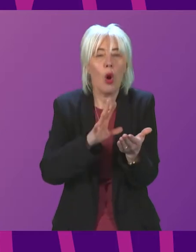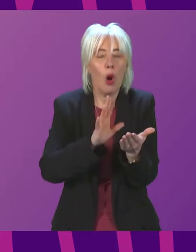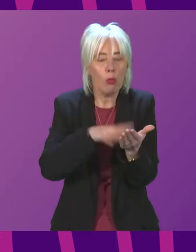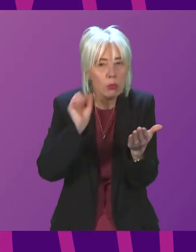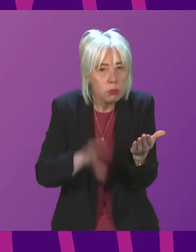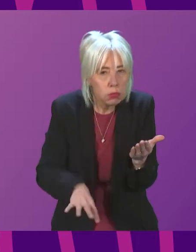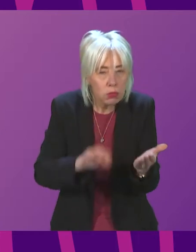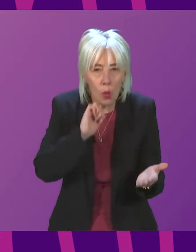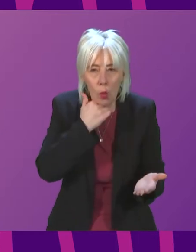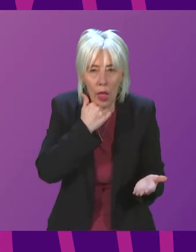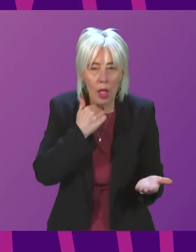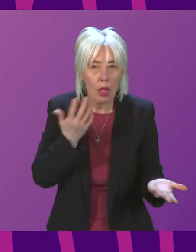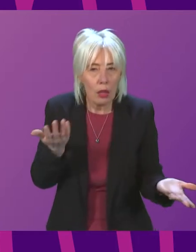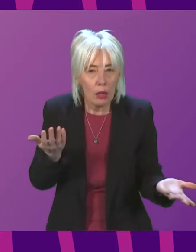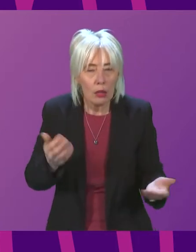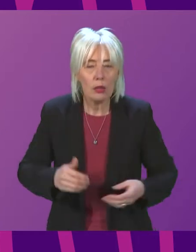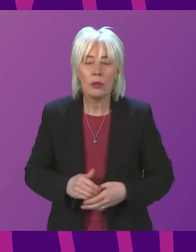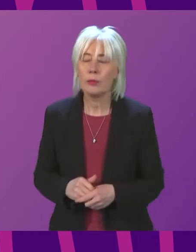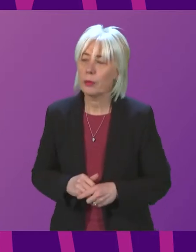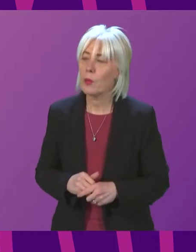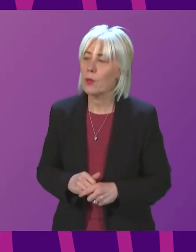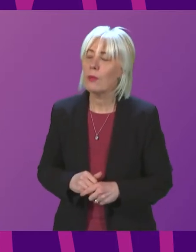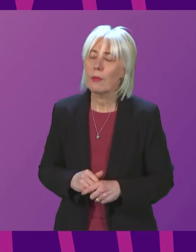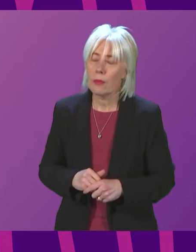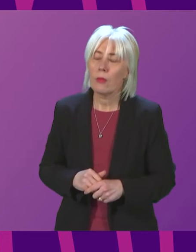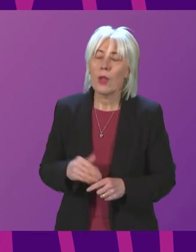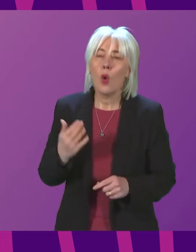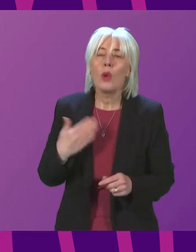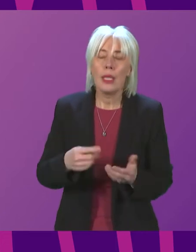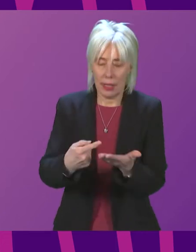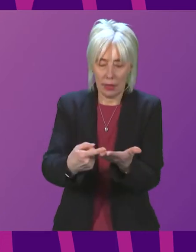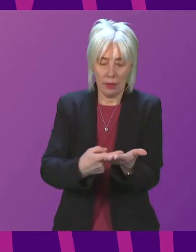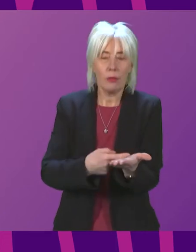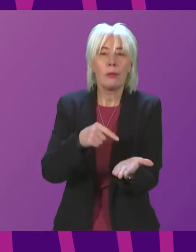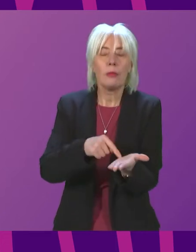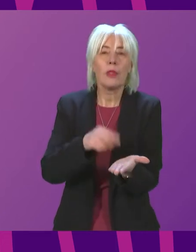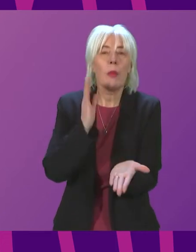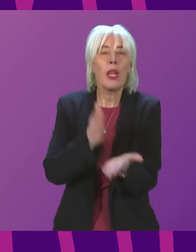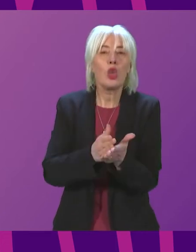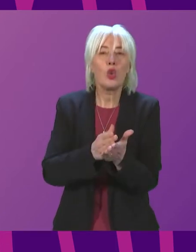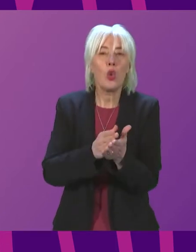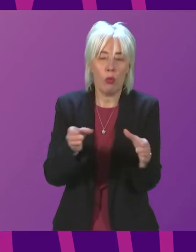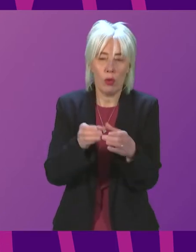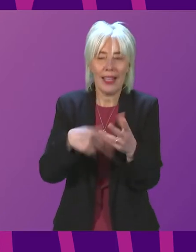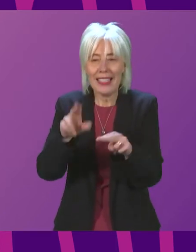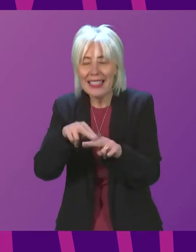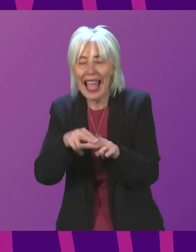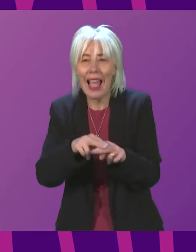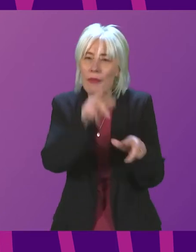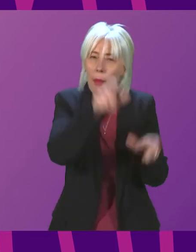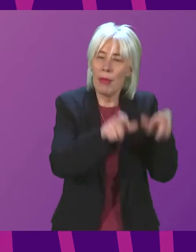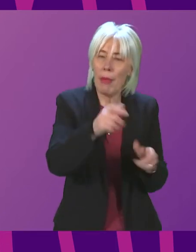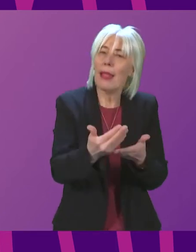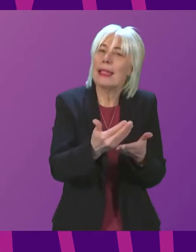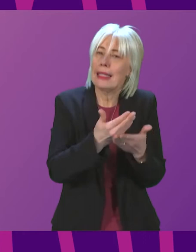Minister. I think it's really important that we have measures in place to ensure the safety of crews and passengers and we need to remember that even